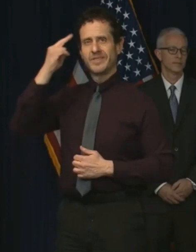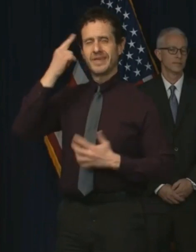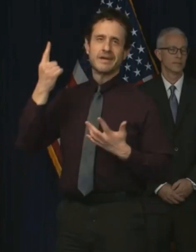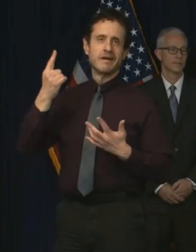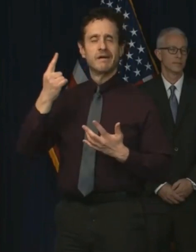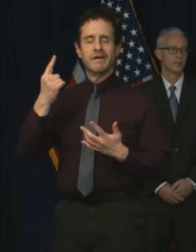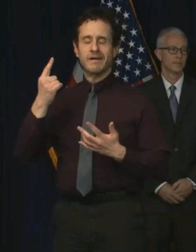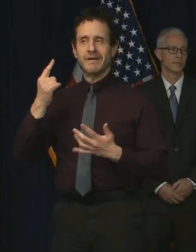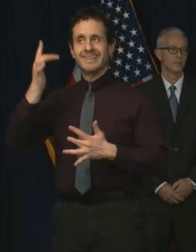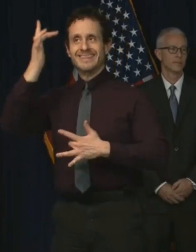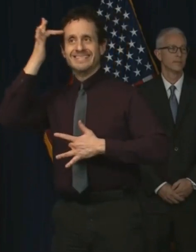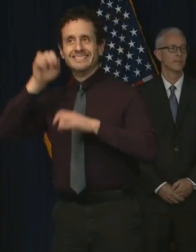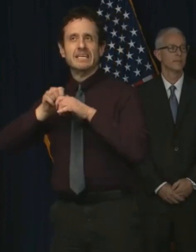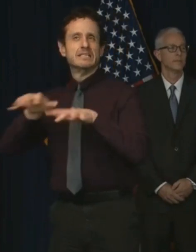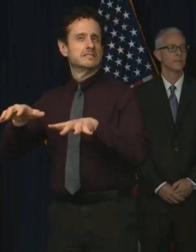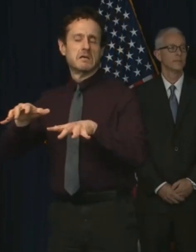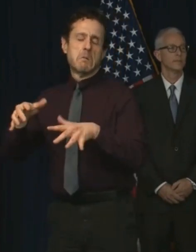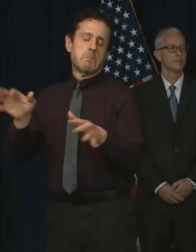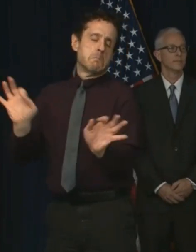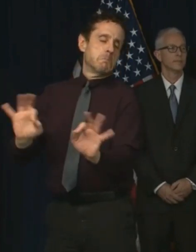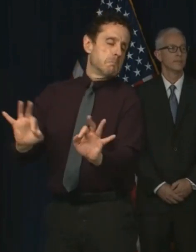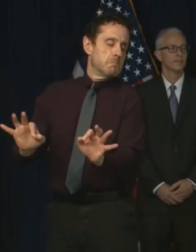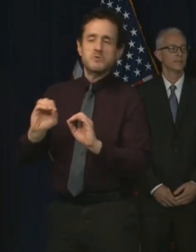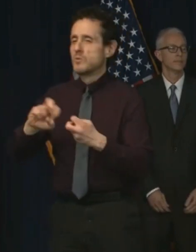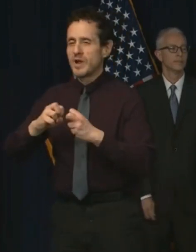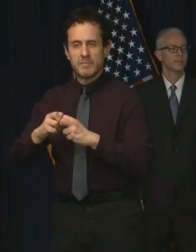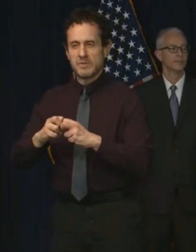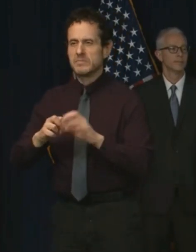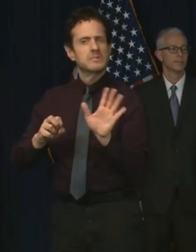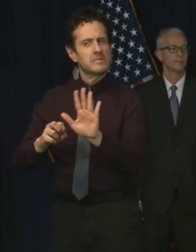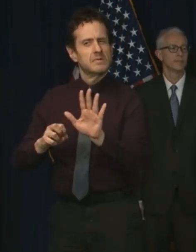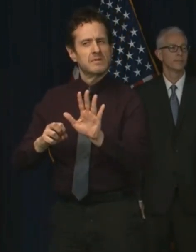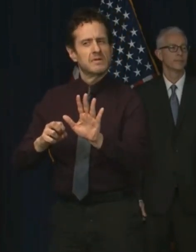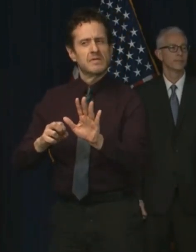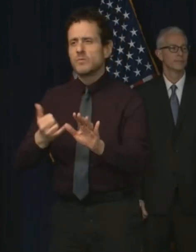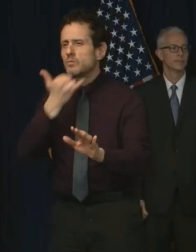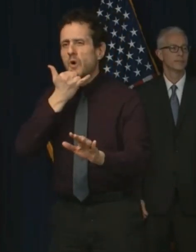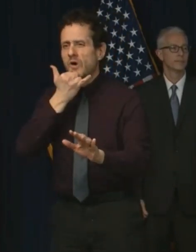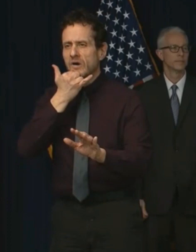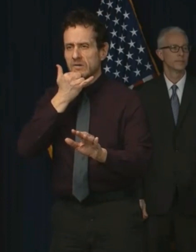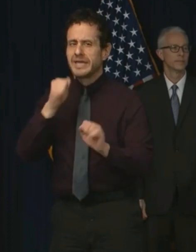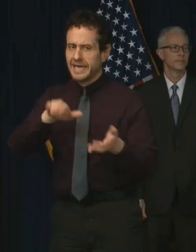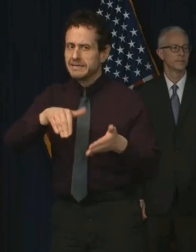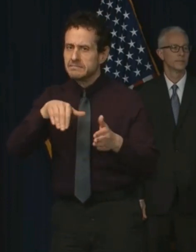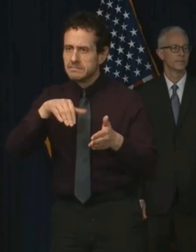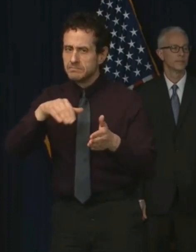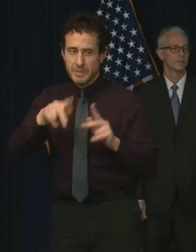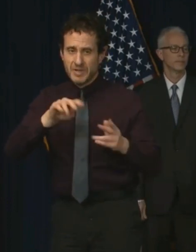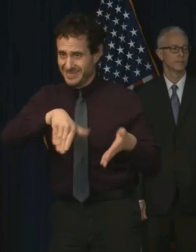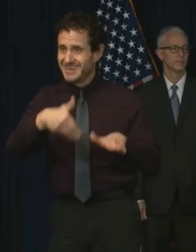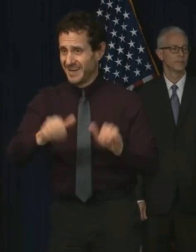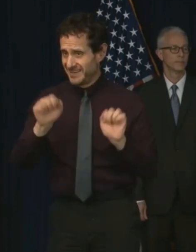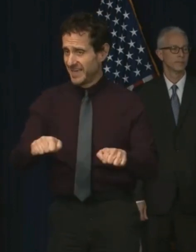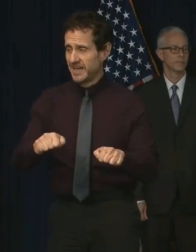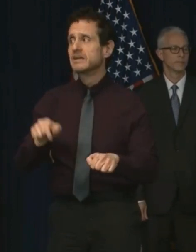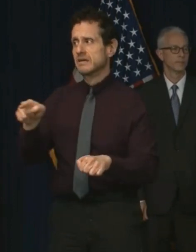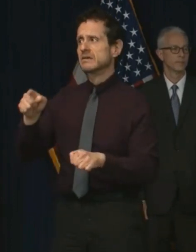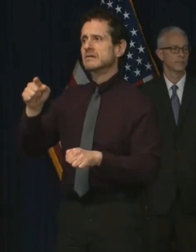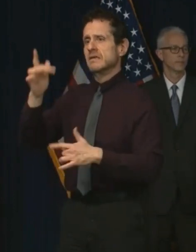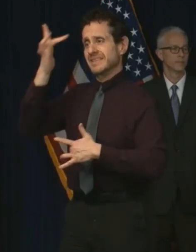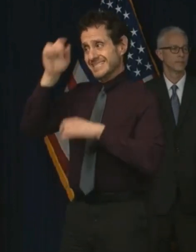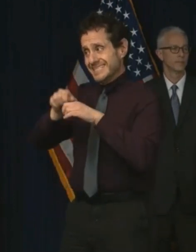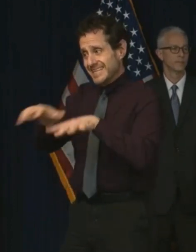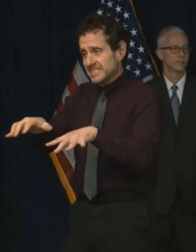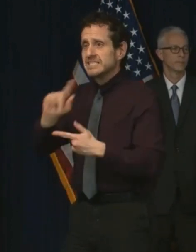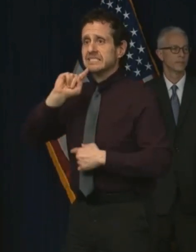That would not only be irresponsible, but it would be deadly. And here's the reality that we all know. The numbers of